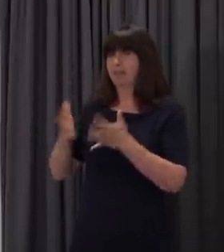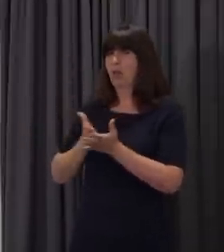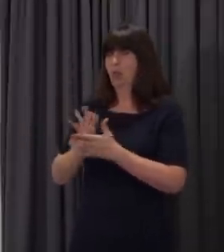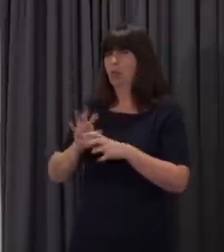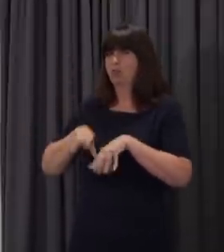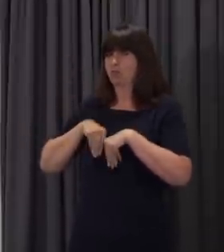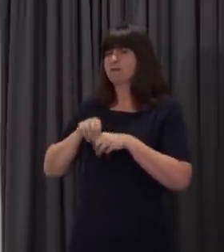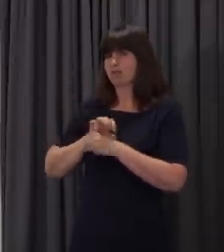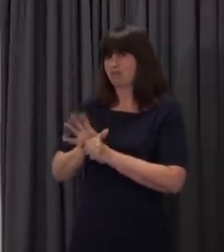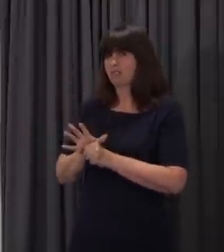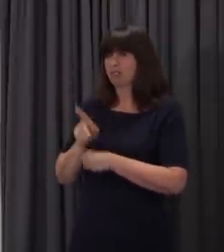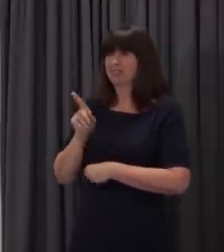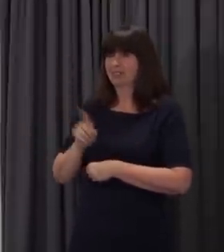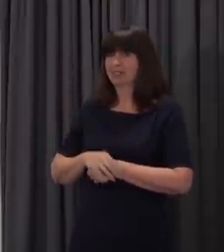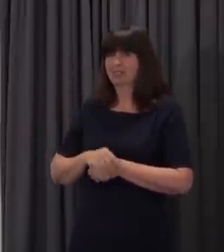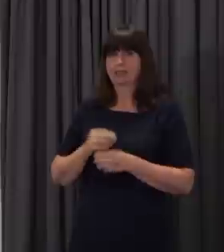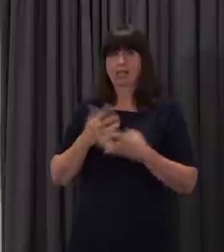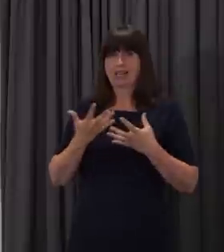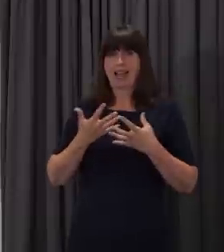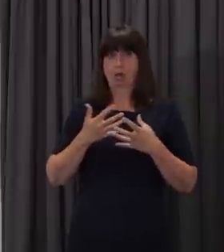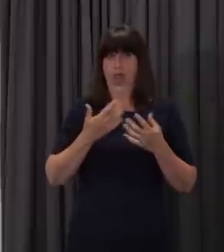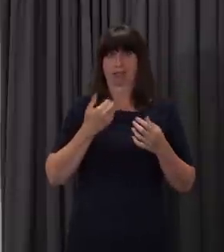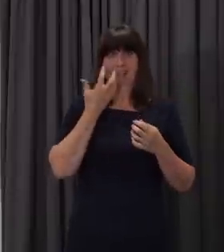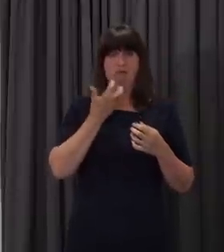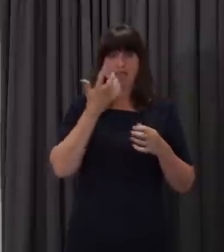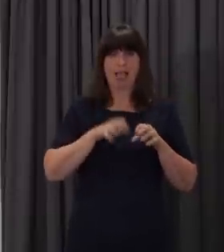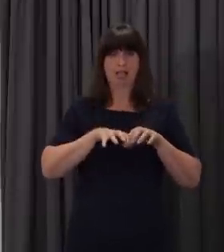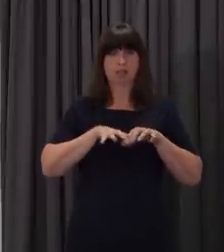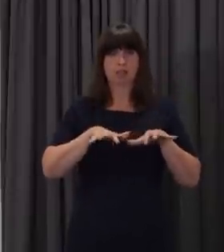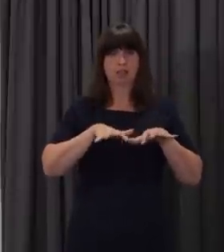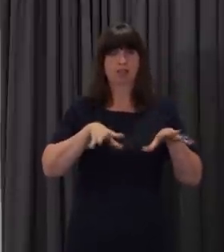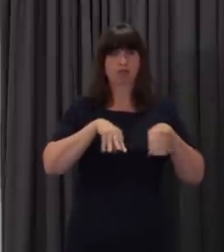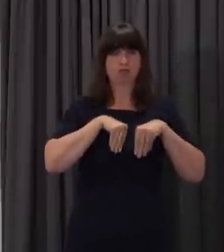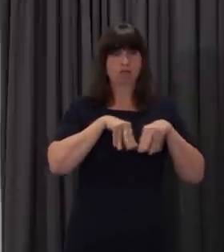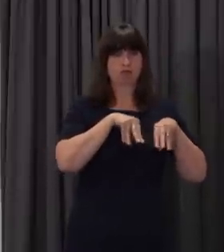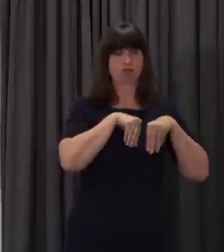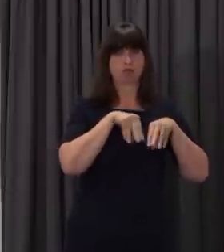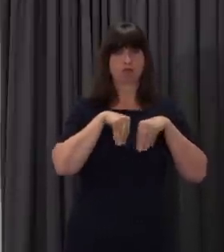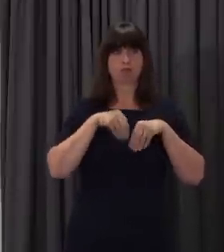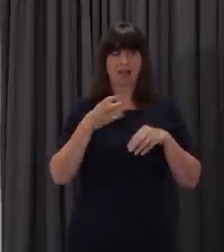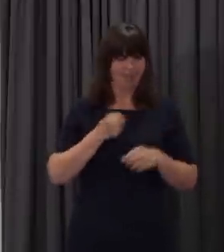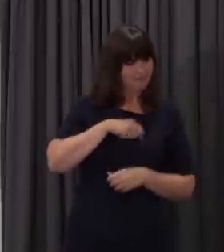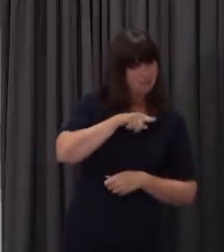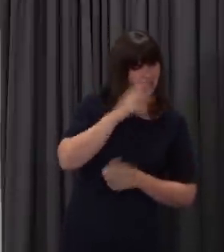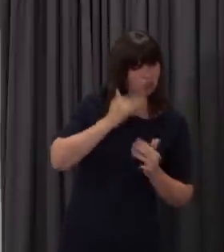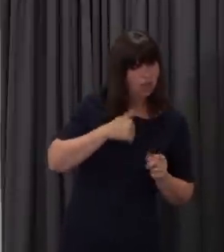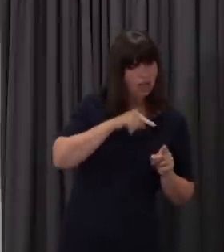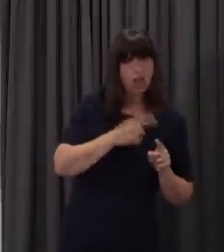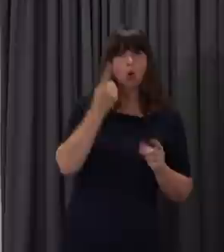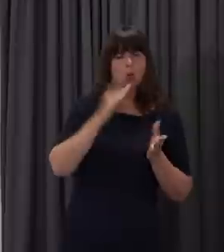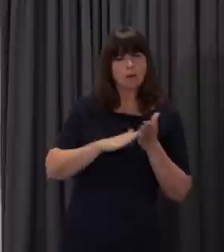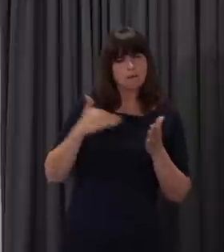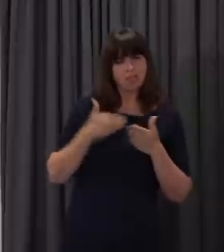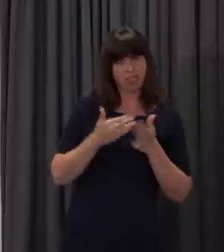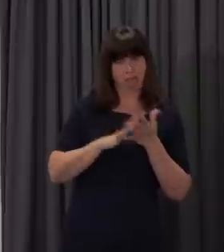virus. And we've had dozens of new infections confirmed here daily. And I think my latest sort of number crunching shows that in the last month